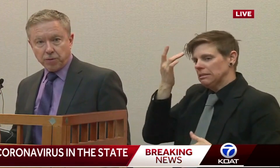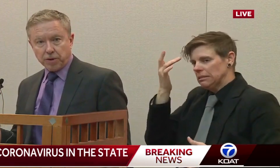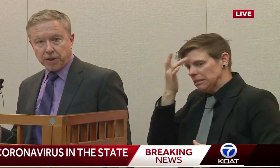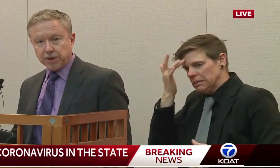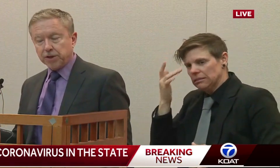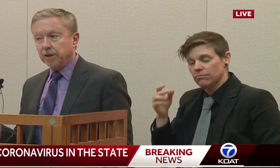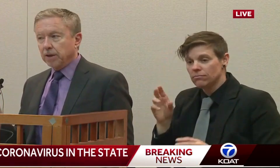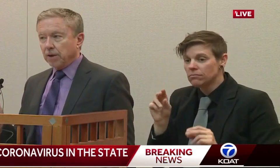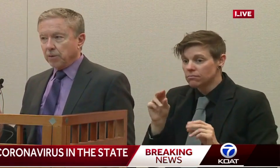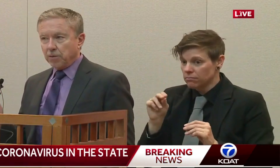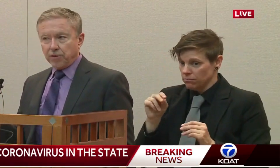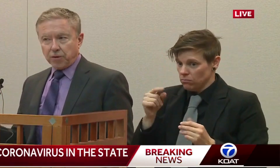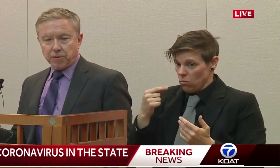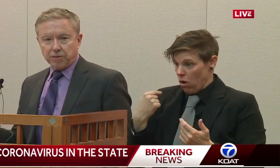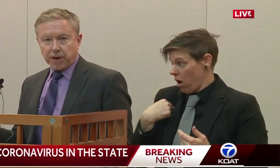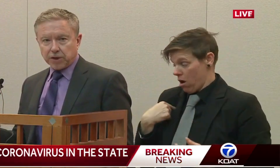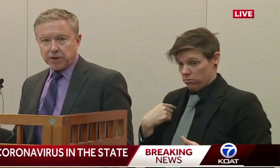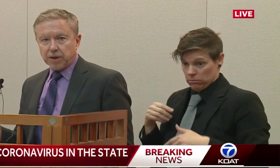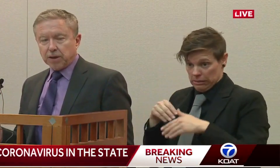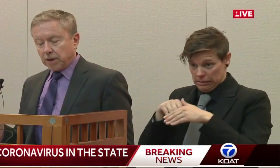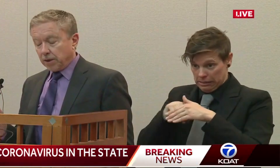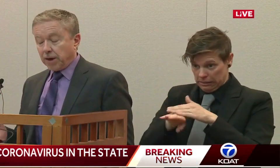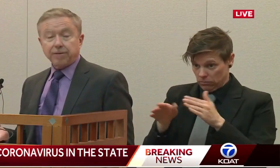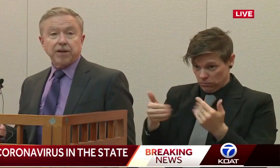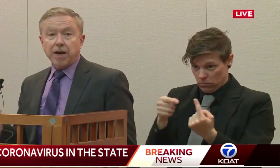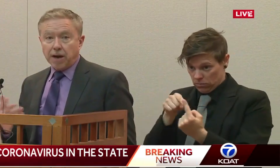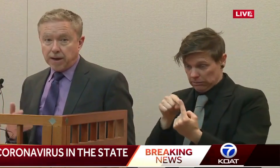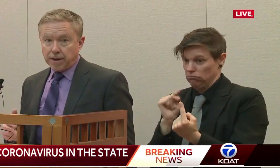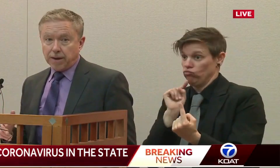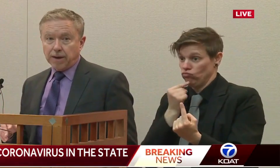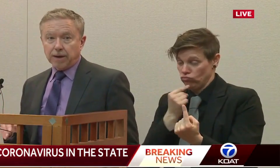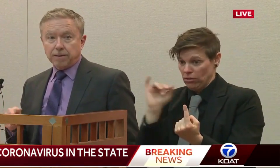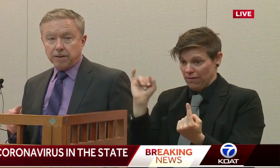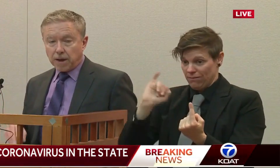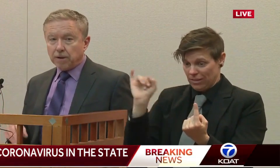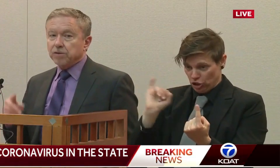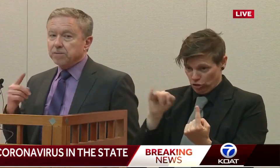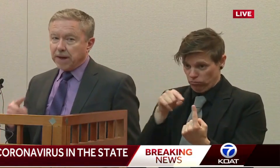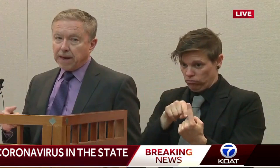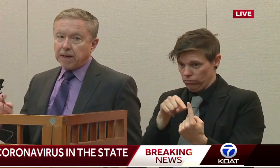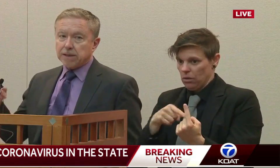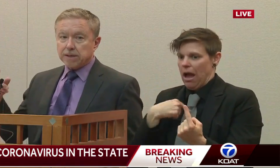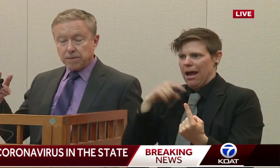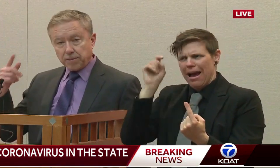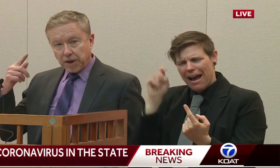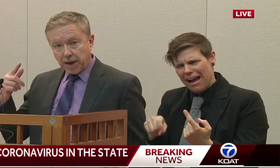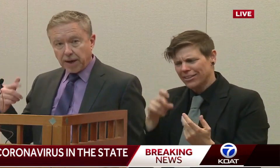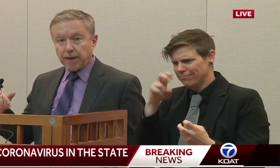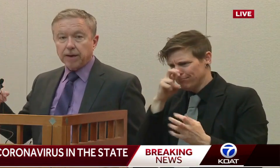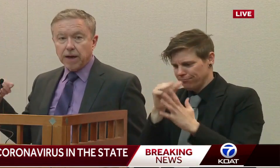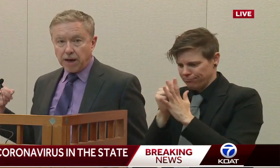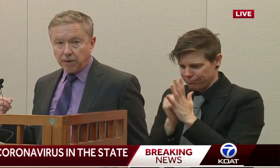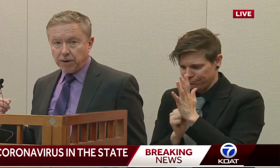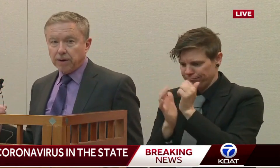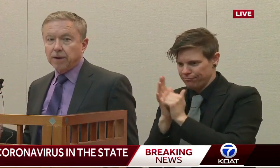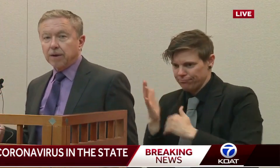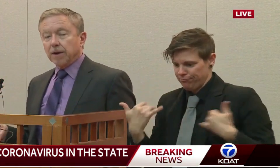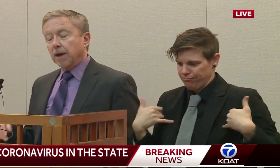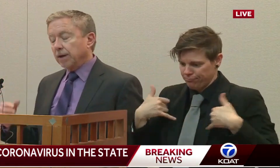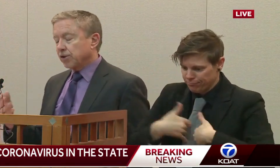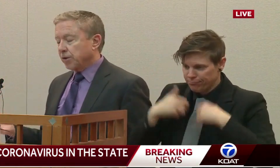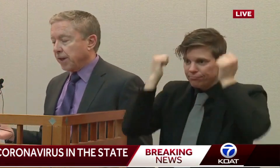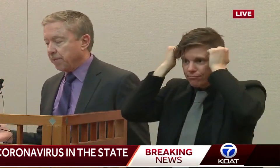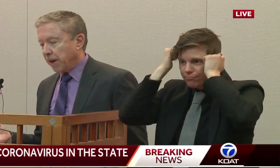into a room with a patient with one sort of infection, you know, I have to don gloves, masks, sometimes a hat, gown,